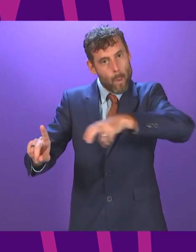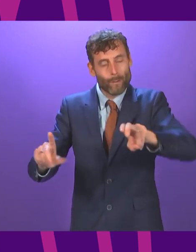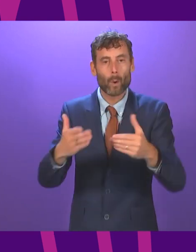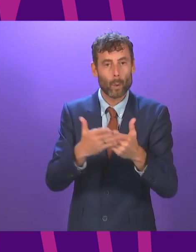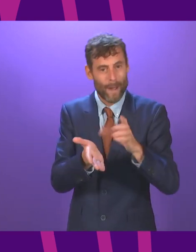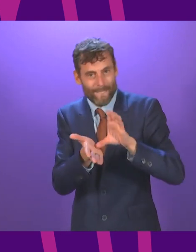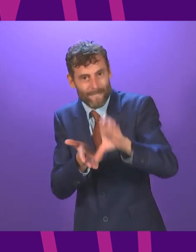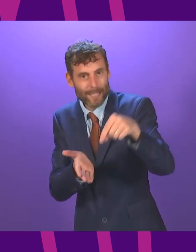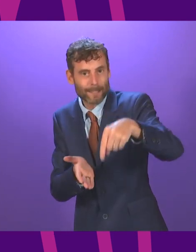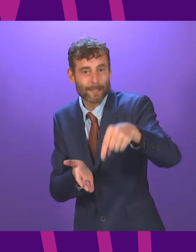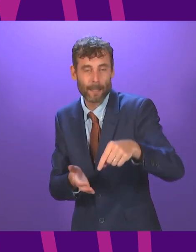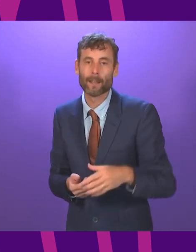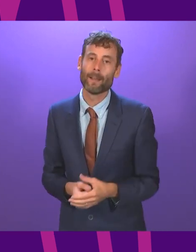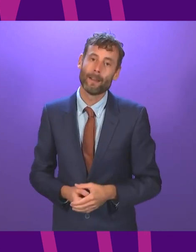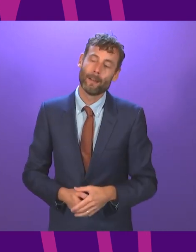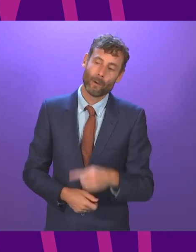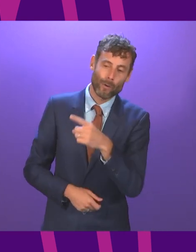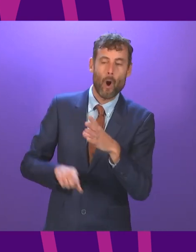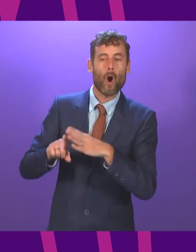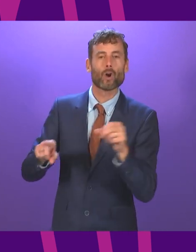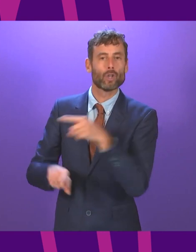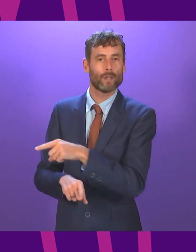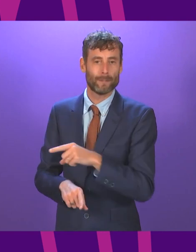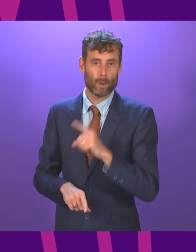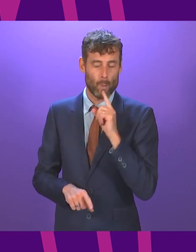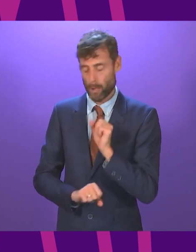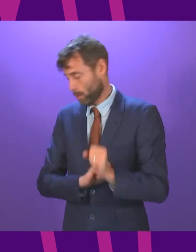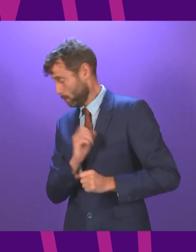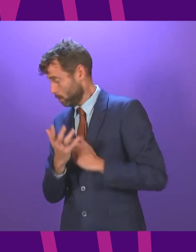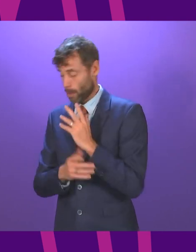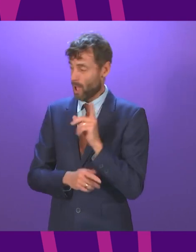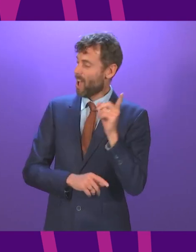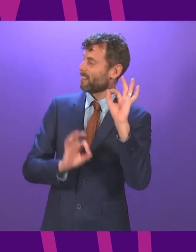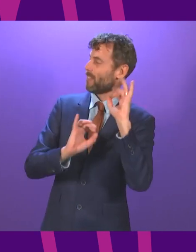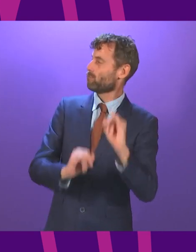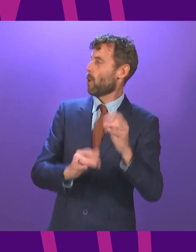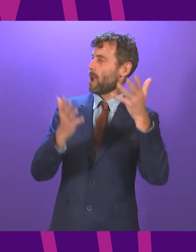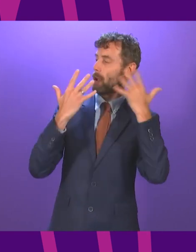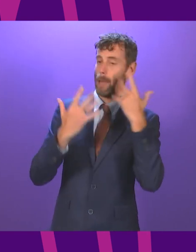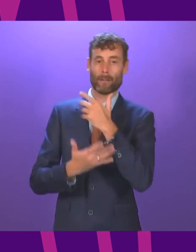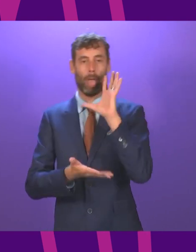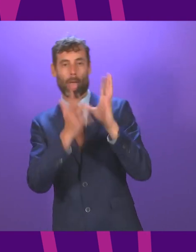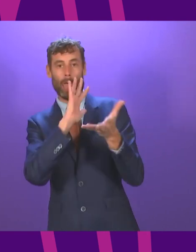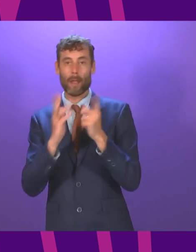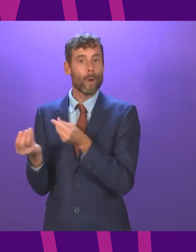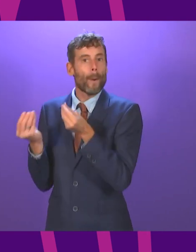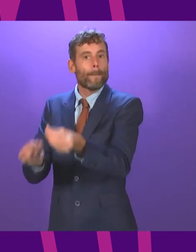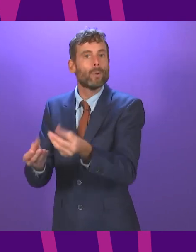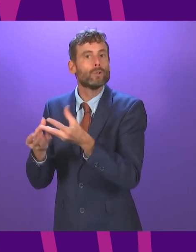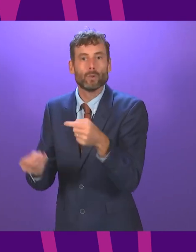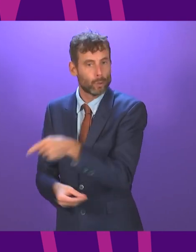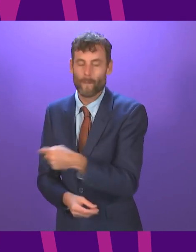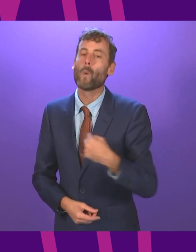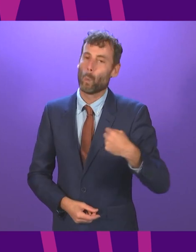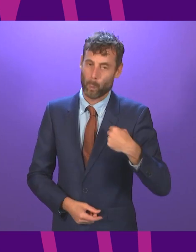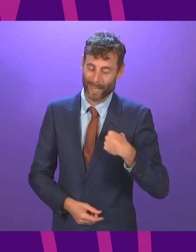Parties like the Conservatives will no doubt go on burying their heads in the sand in the face of the climate emergency. We will not do that. We will provide the